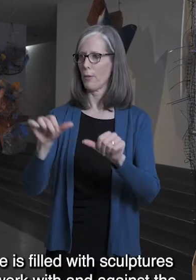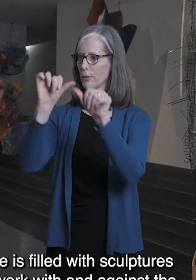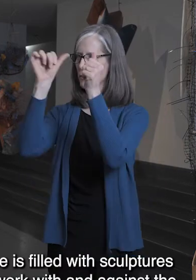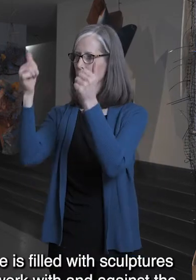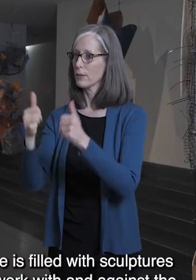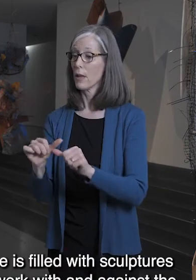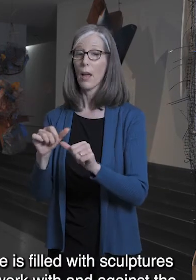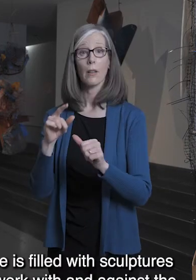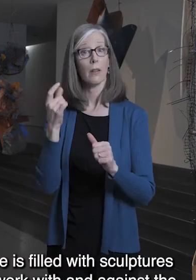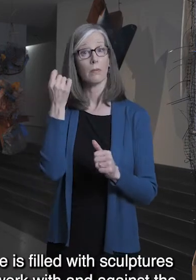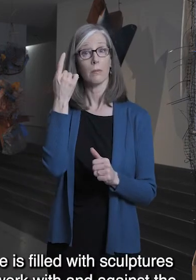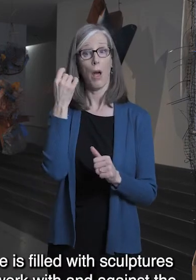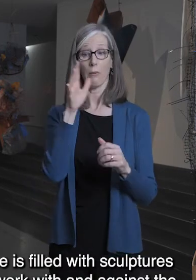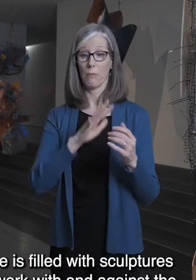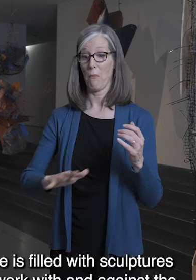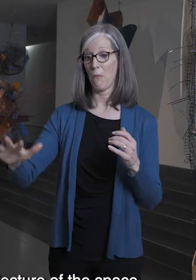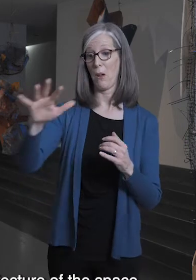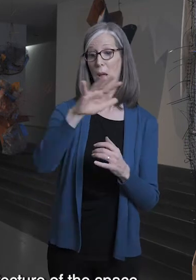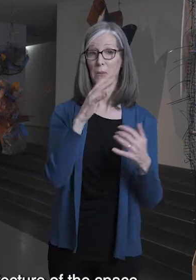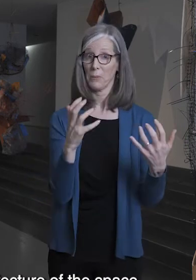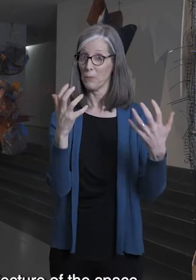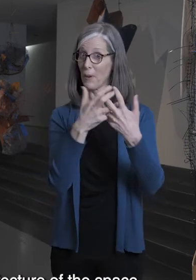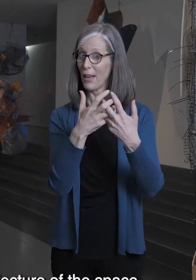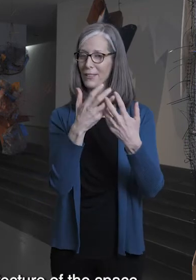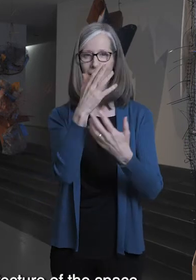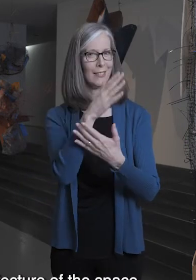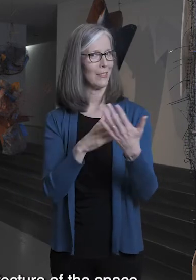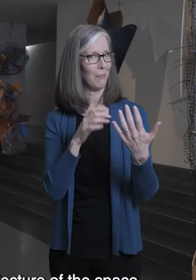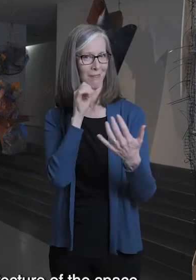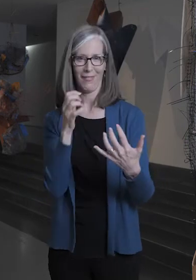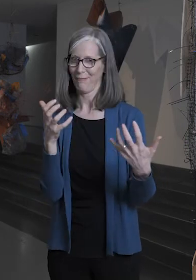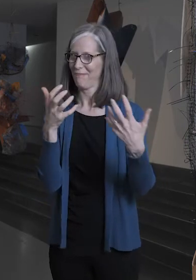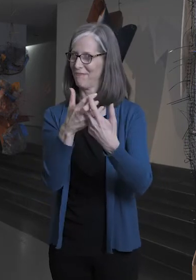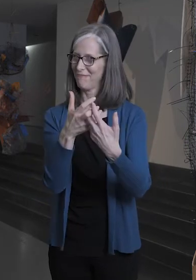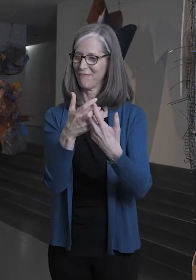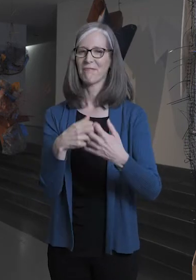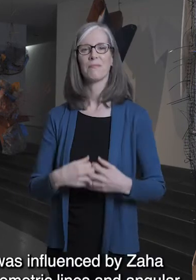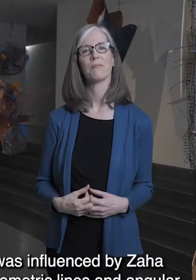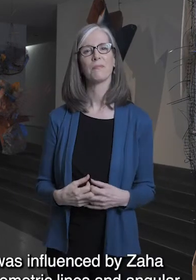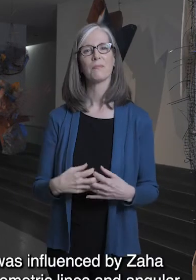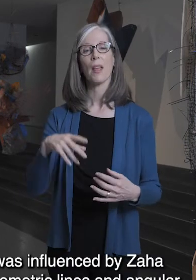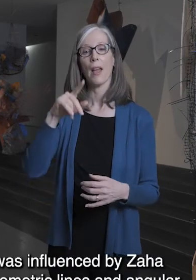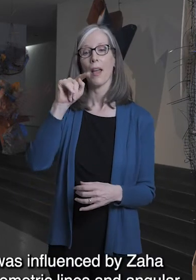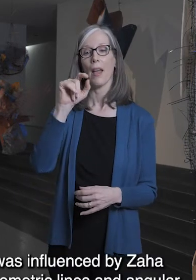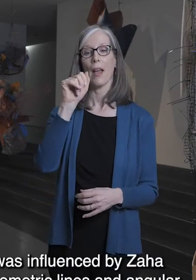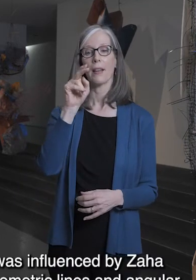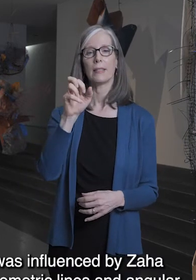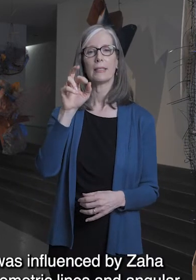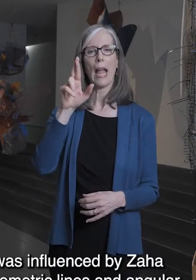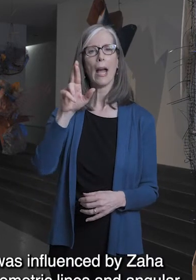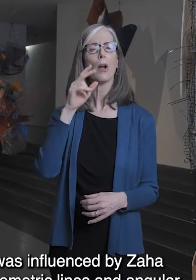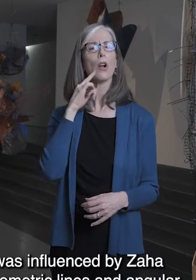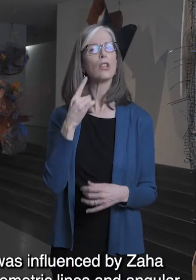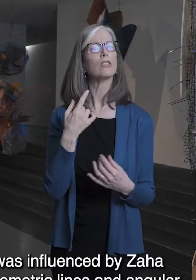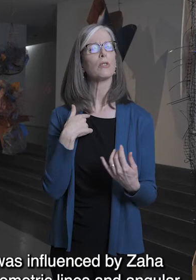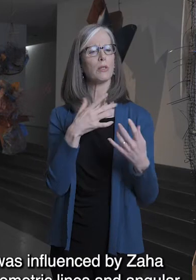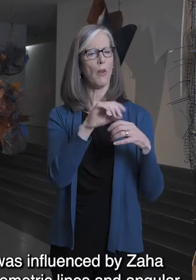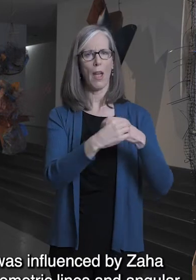both work with and against the architecture of the space. Tanner was influenced by Zaha Hadid's geometric